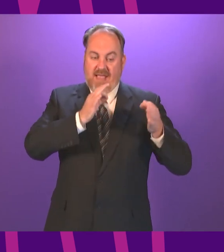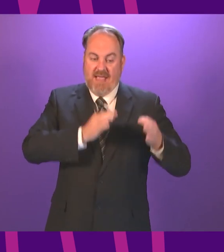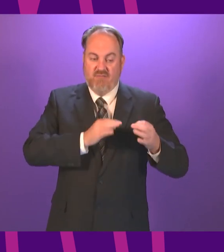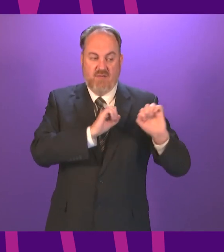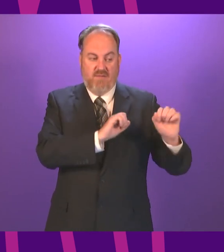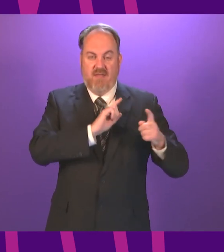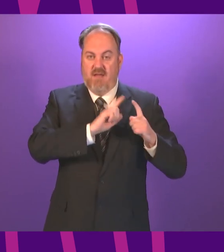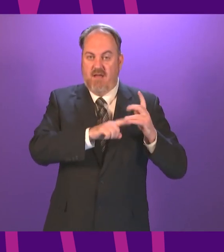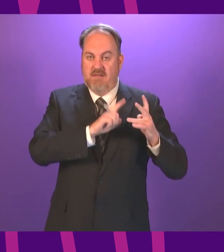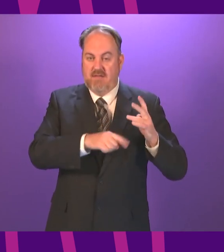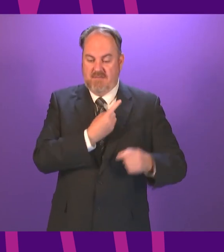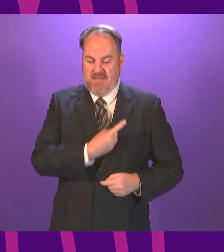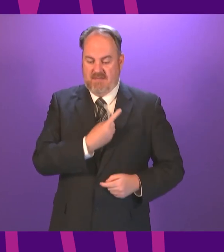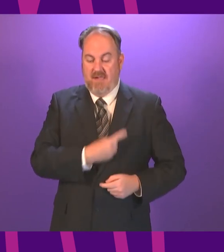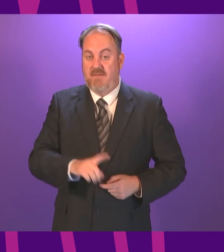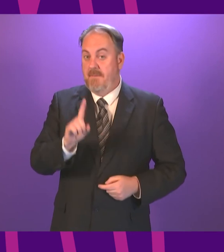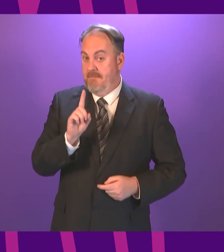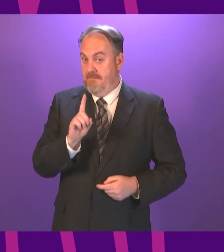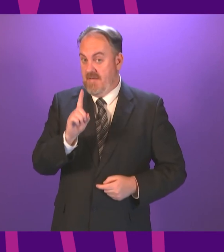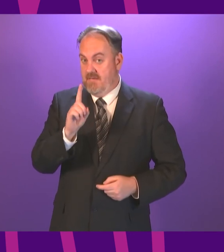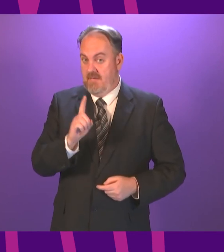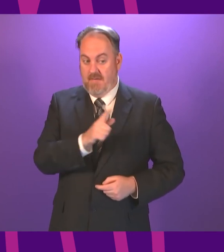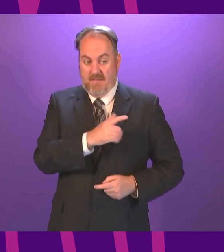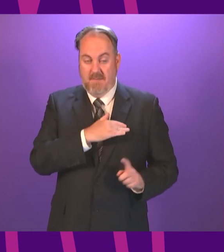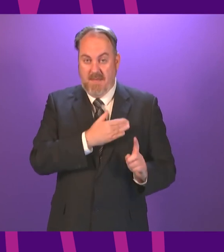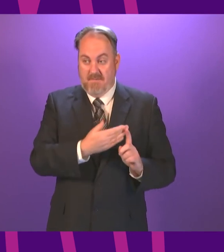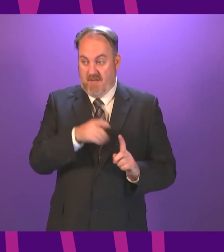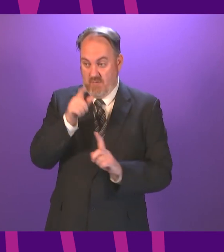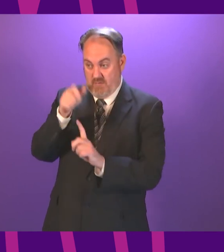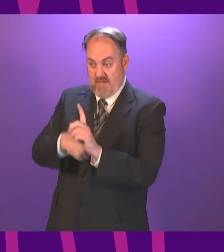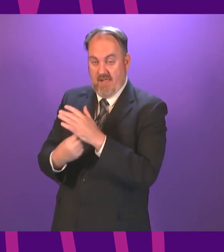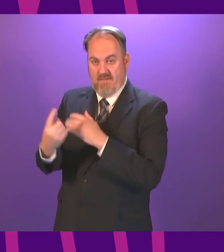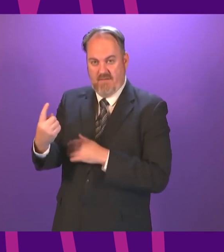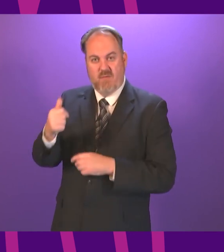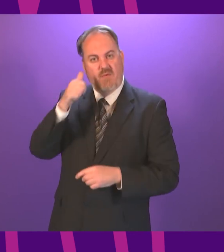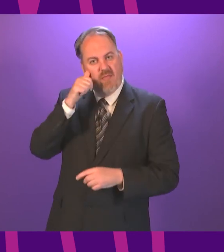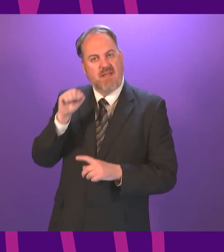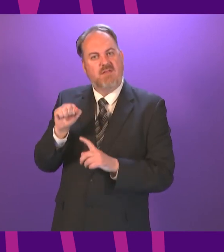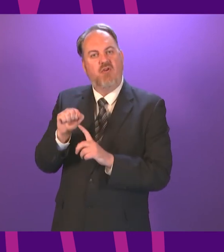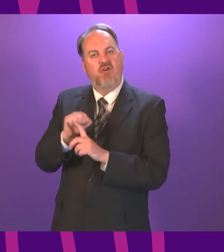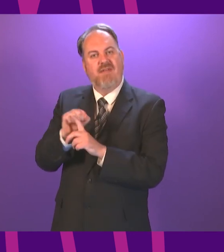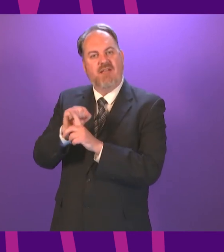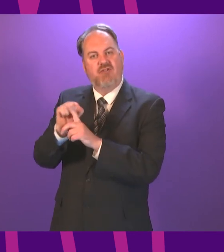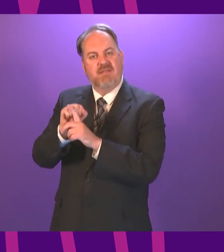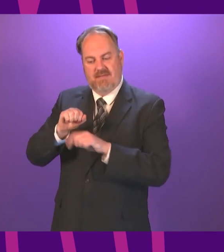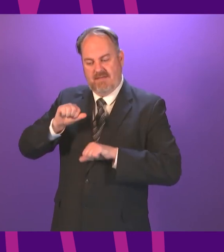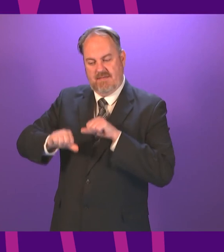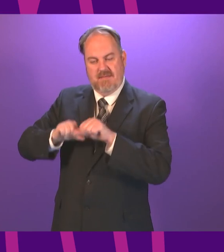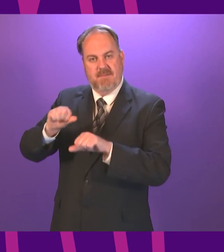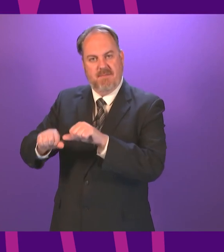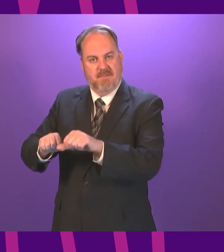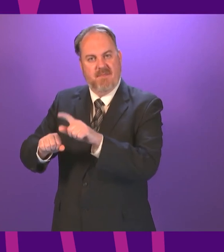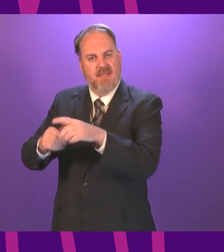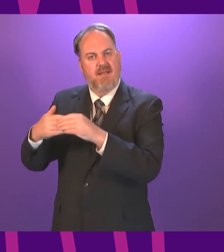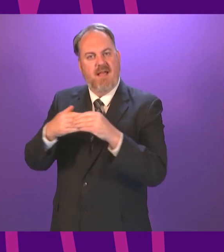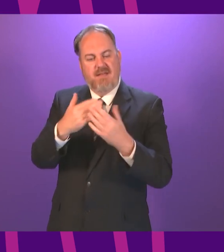contributions in the Chamber. However, the Member will be aware that there is a corrections mechanism available to Members. The